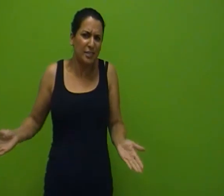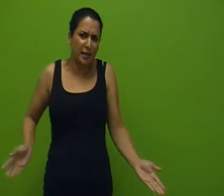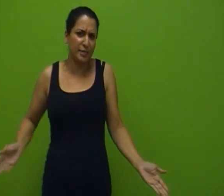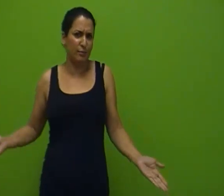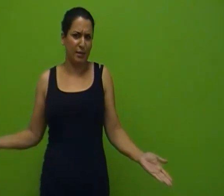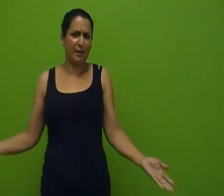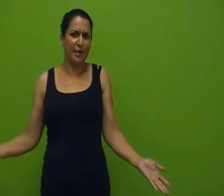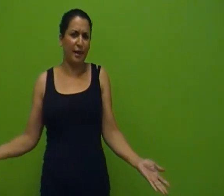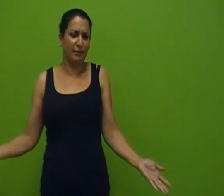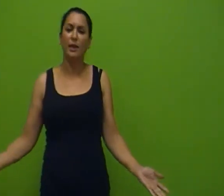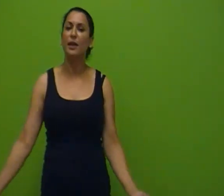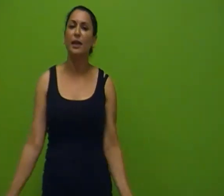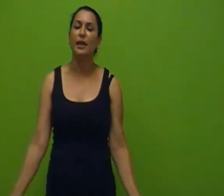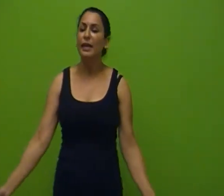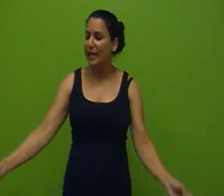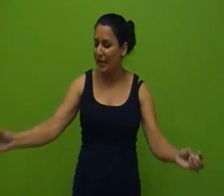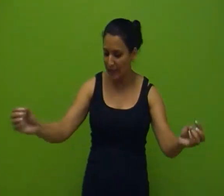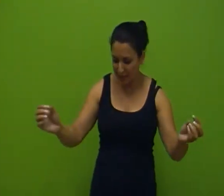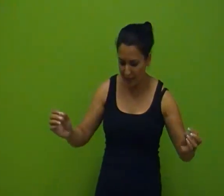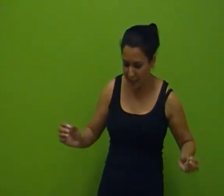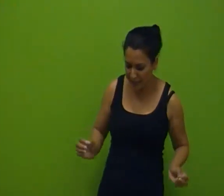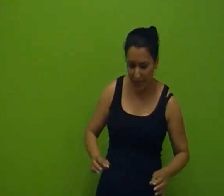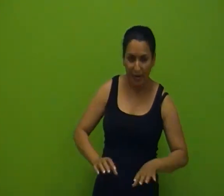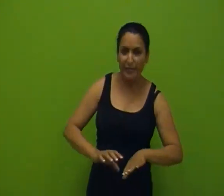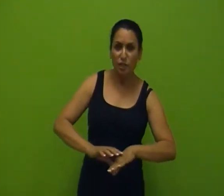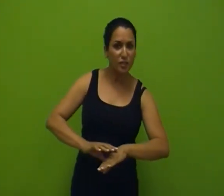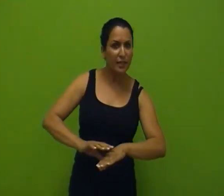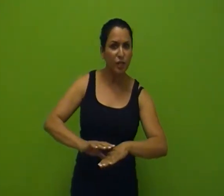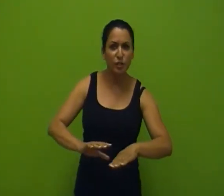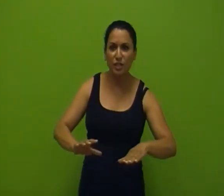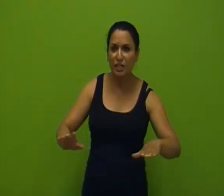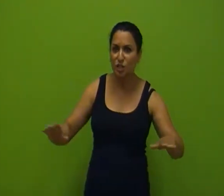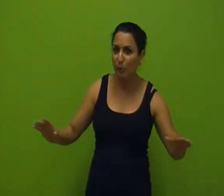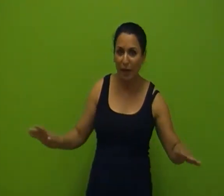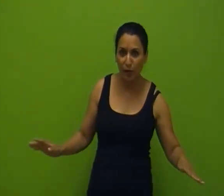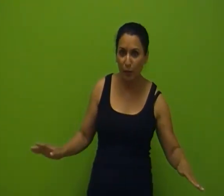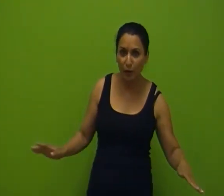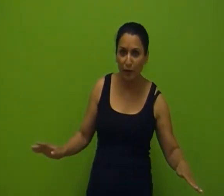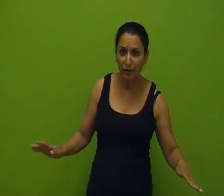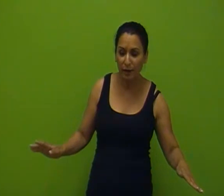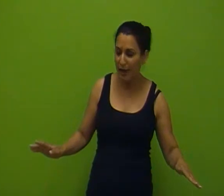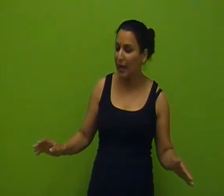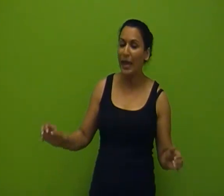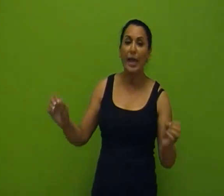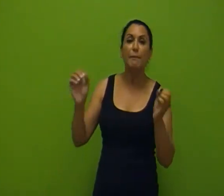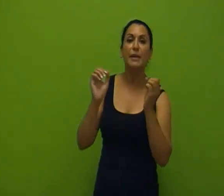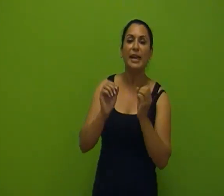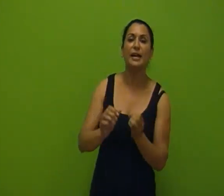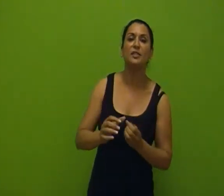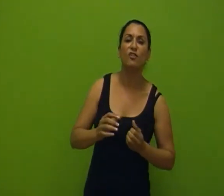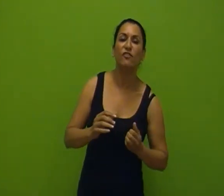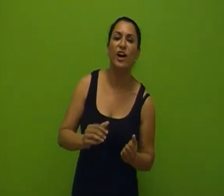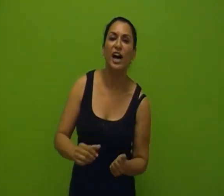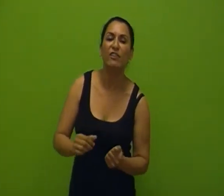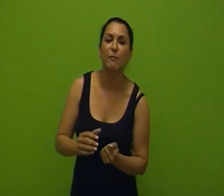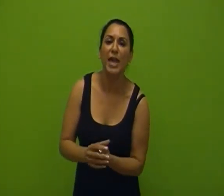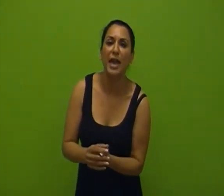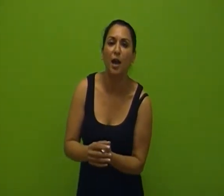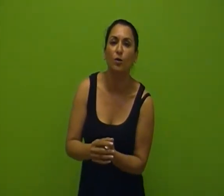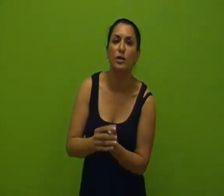do you design something like that? It is designed just like your traditional paddle board but it has a five pound